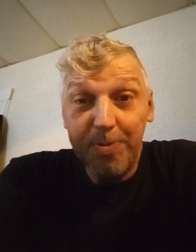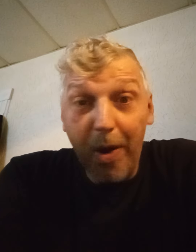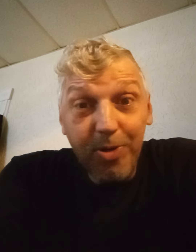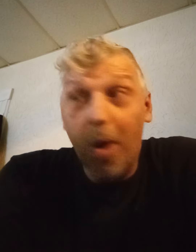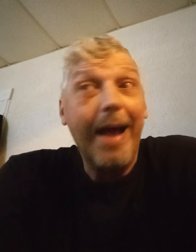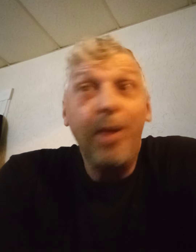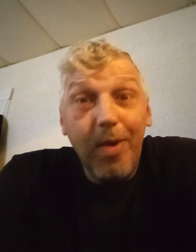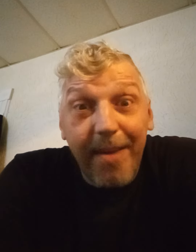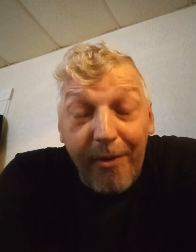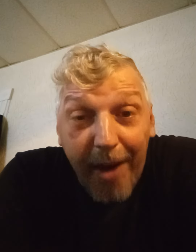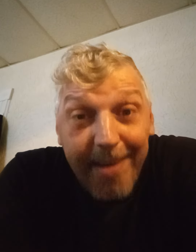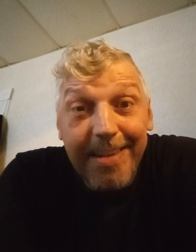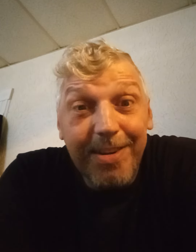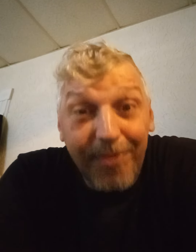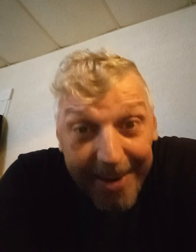expose you all i don't give a fuck this is funny